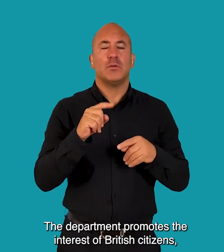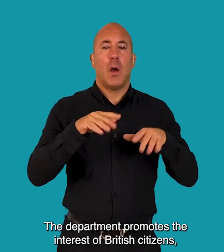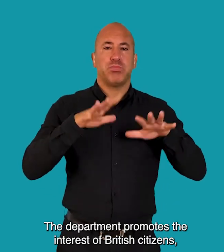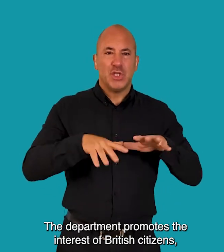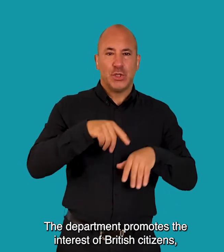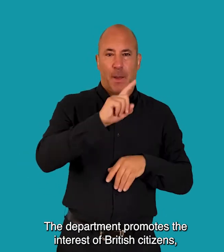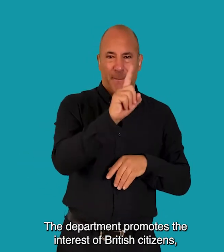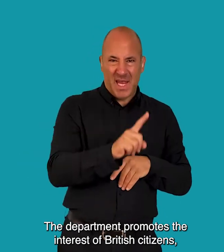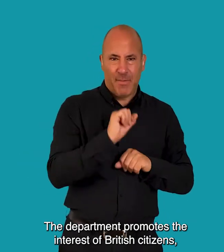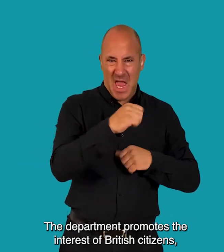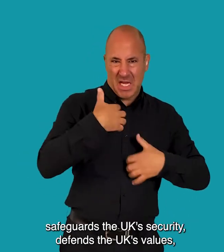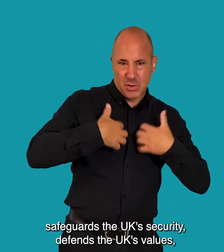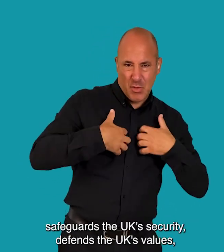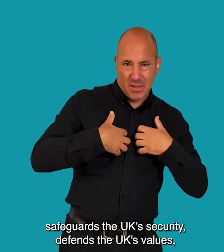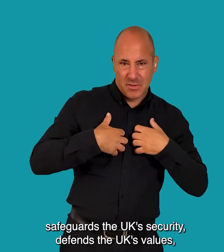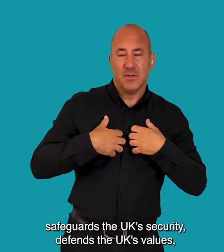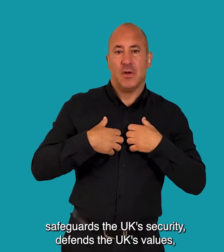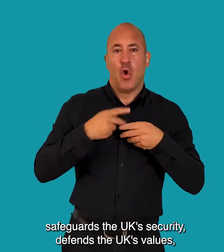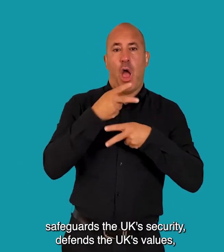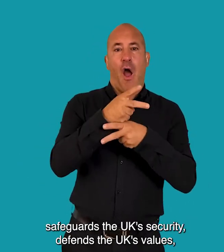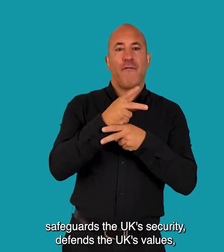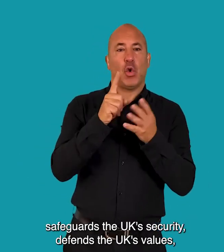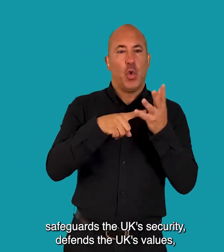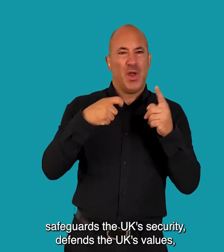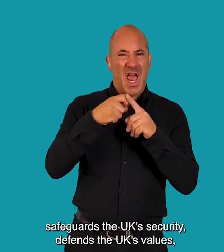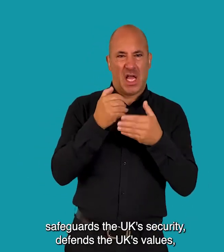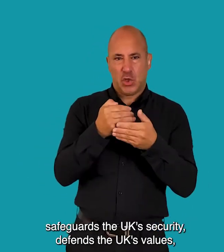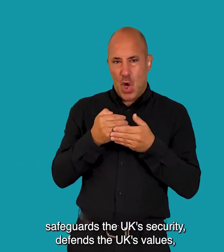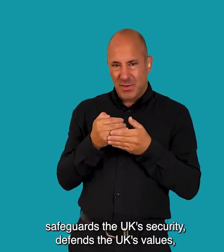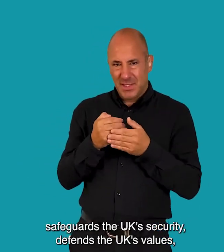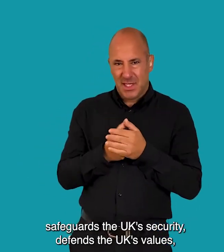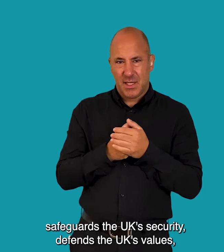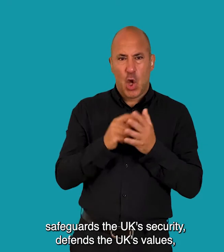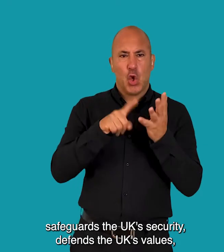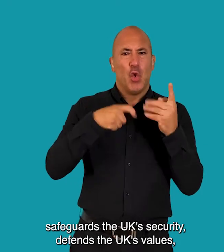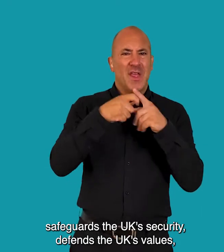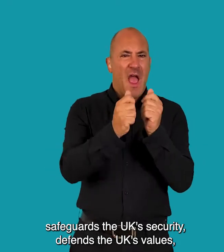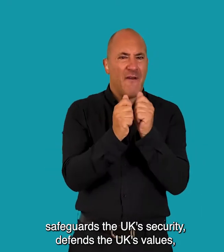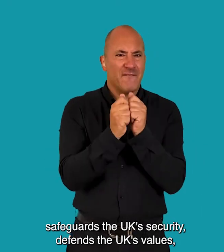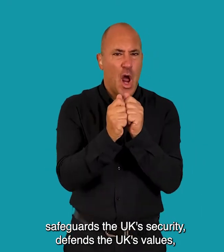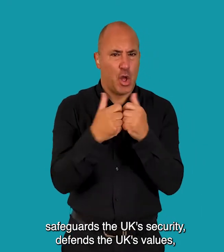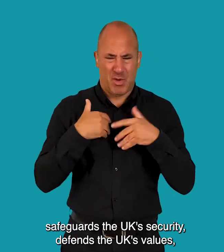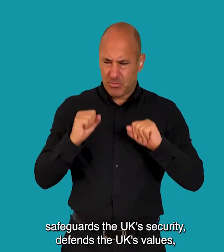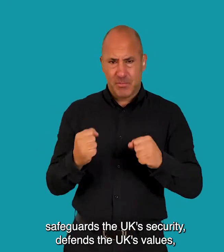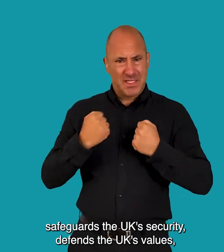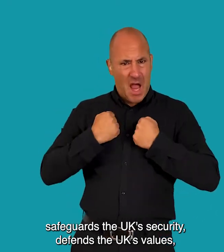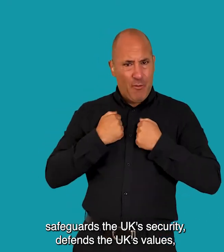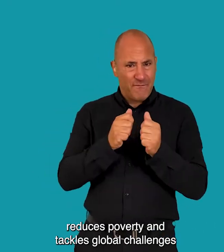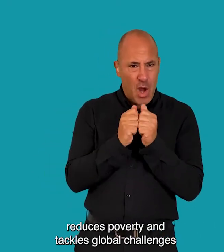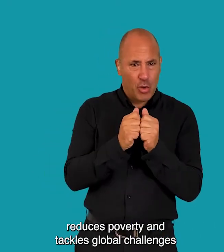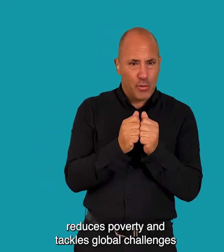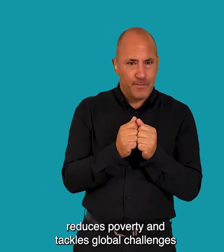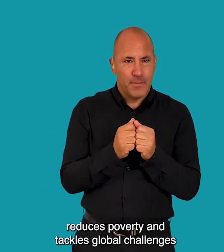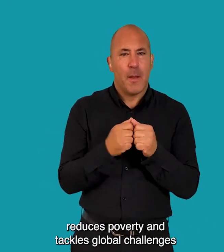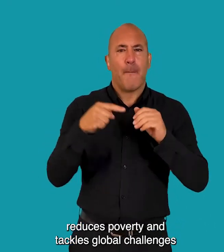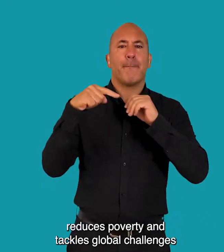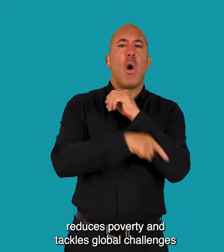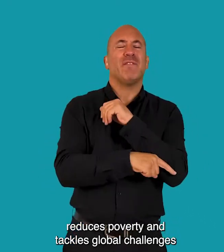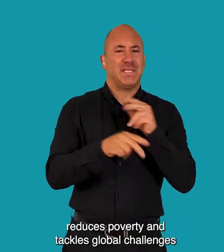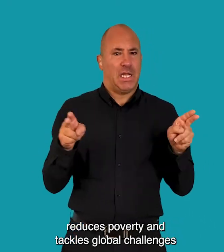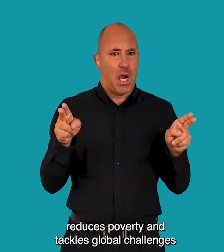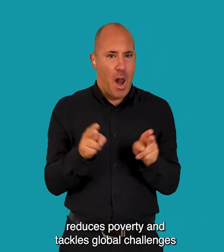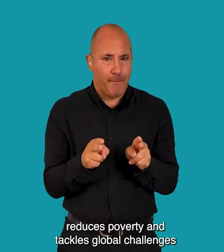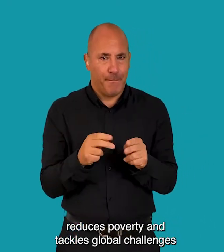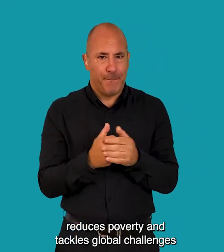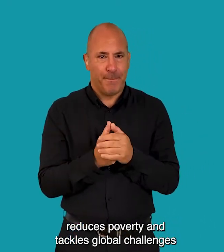interests of British citizens, safeguards the UK's security, defends the UK's values, reduces poverty